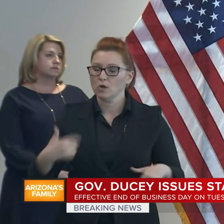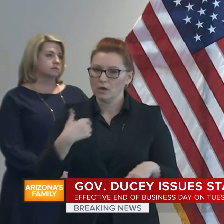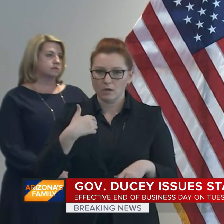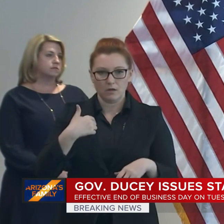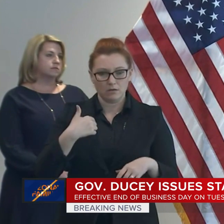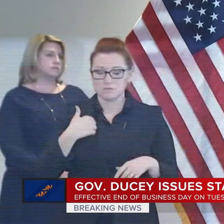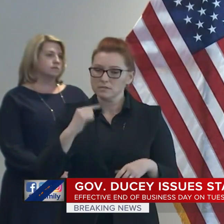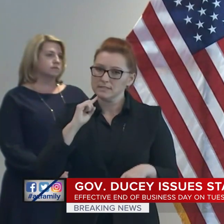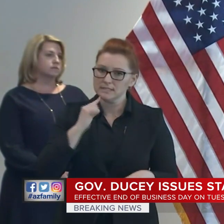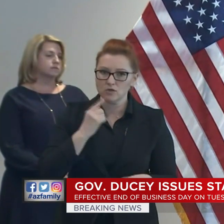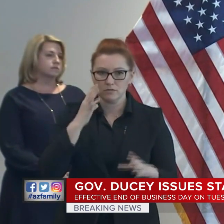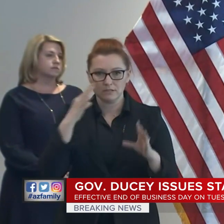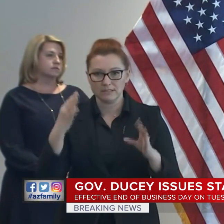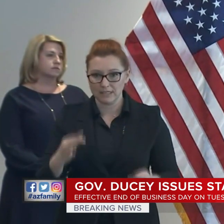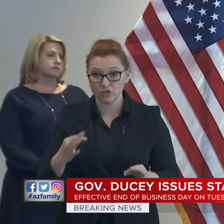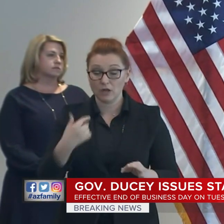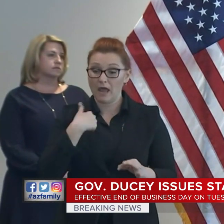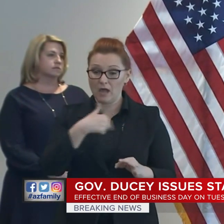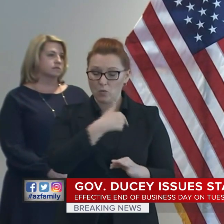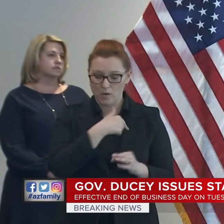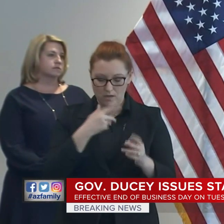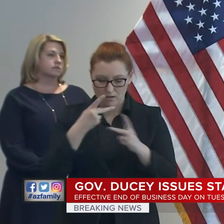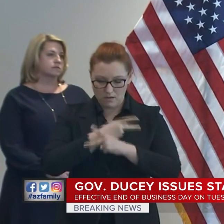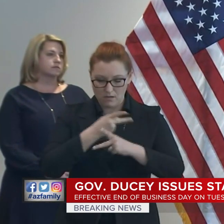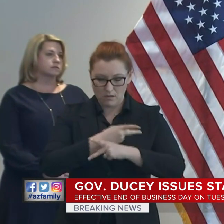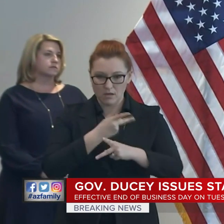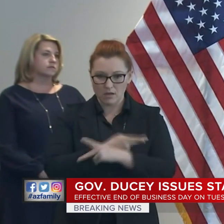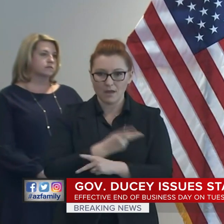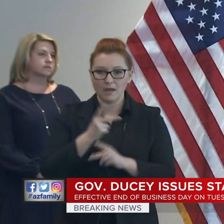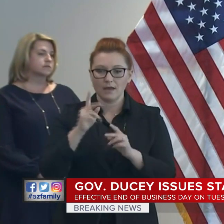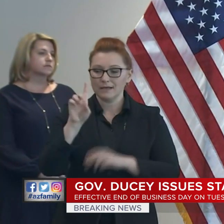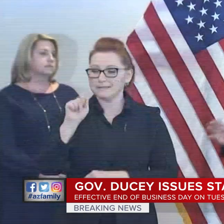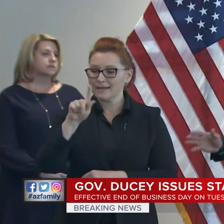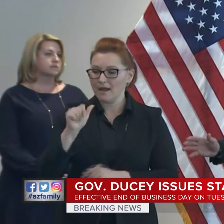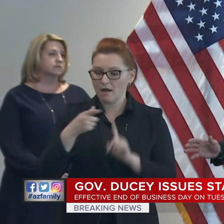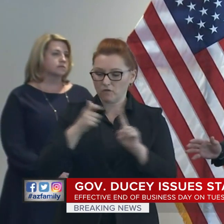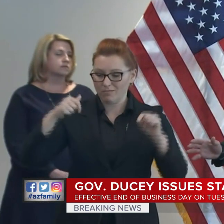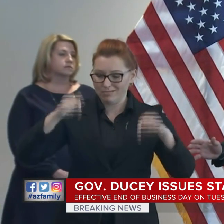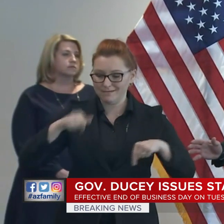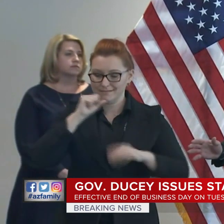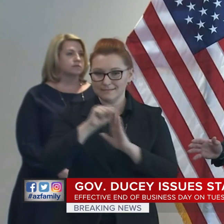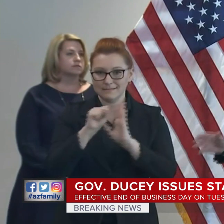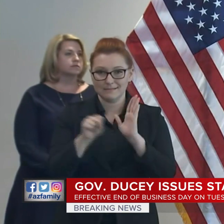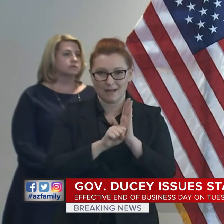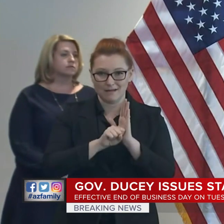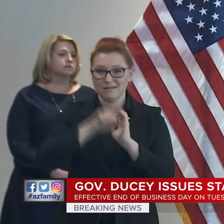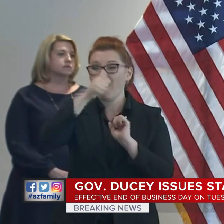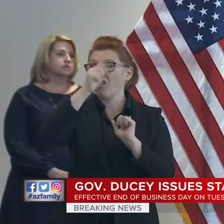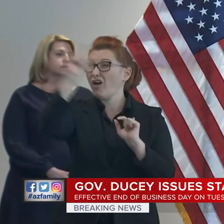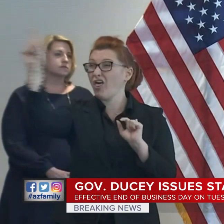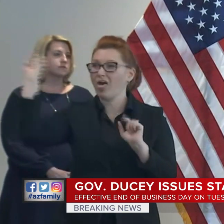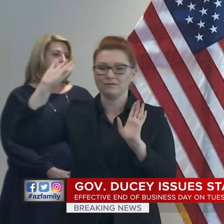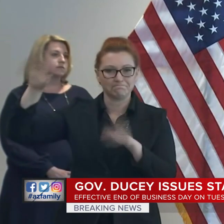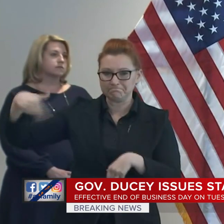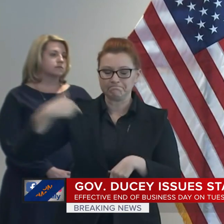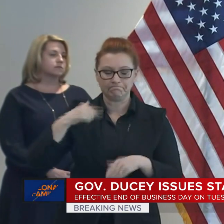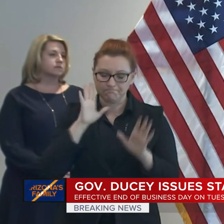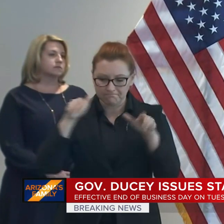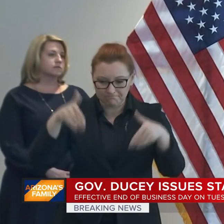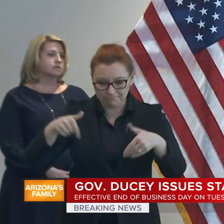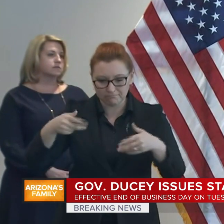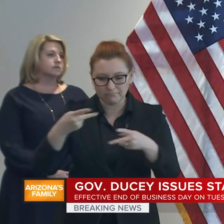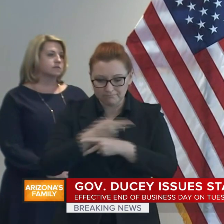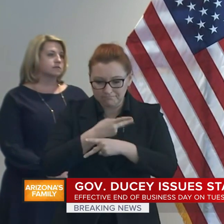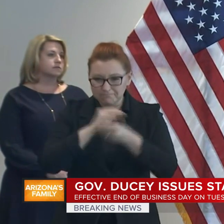-specific data. To where our state is. All of us have been very busy. We've been working very